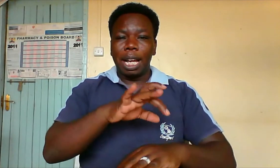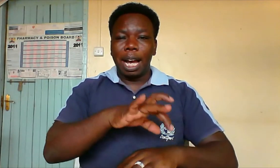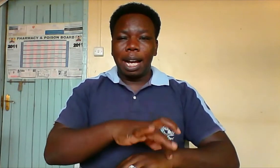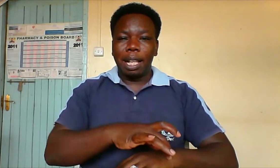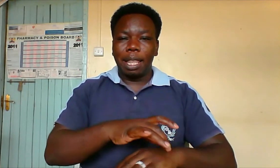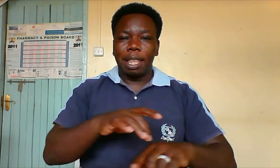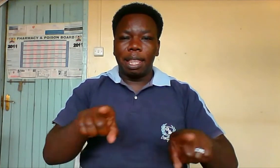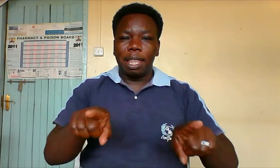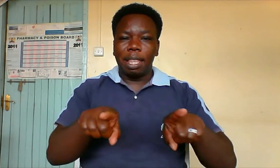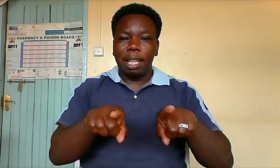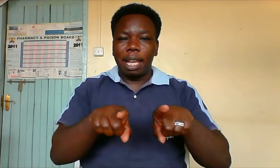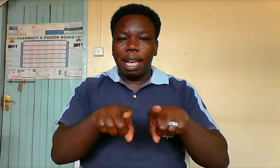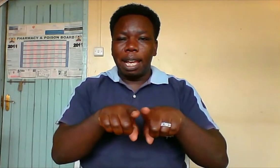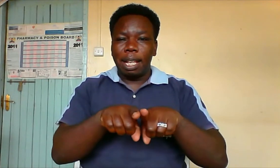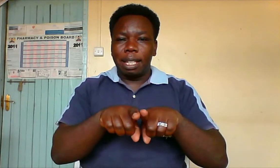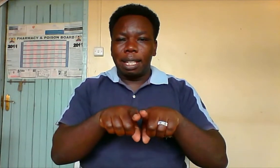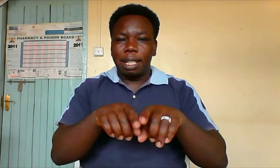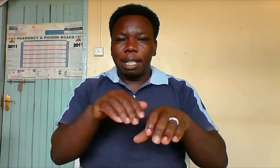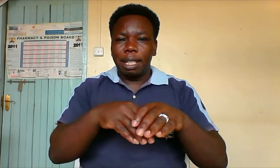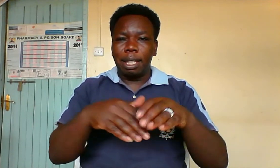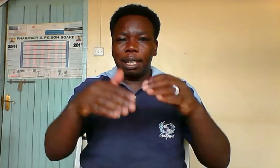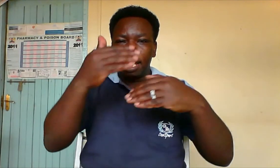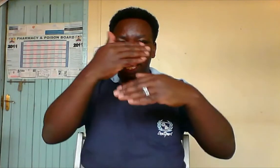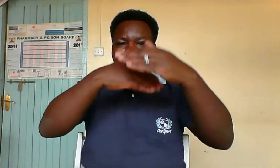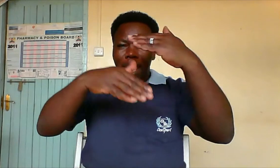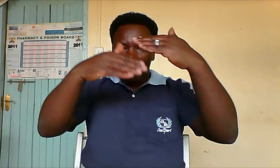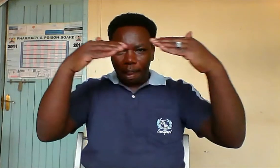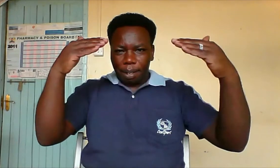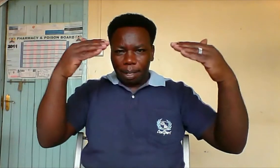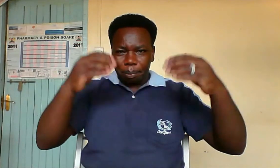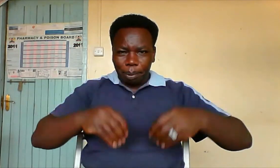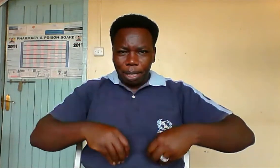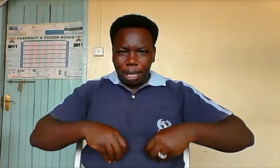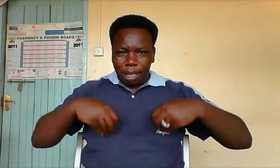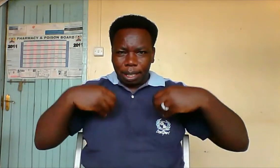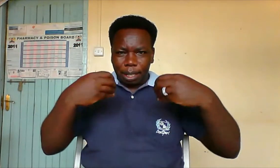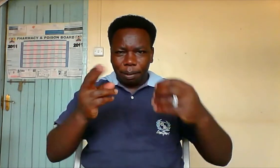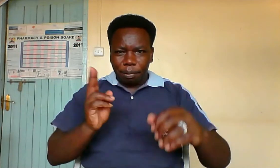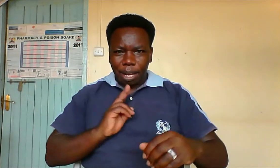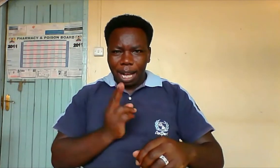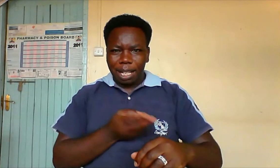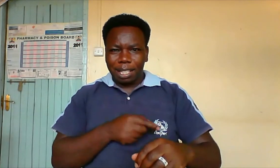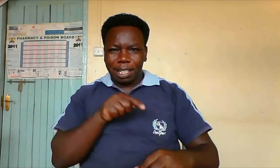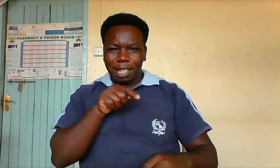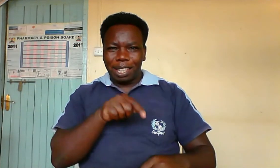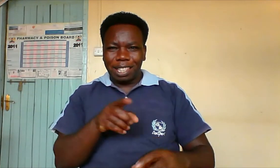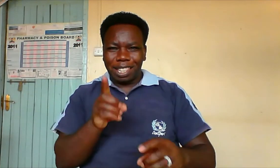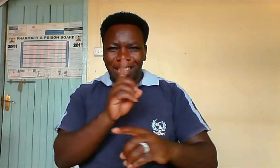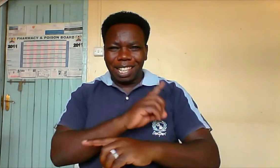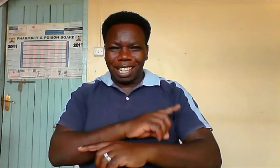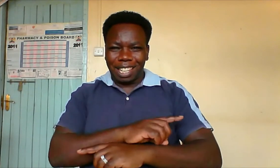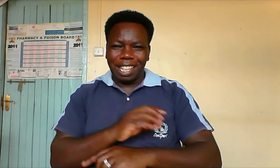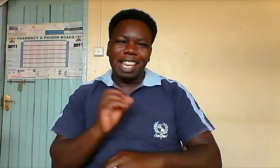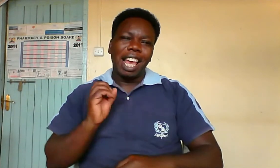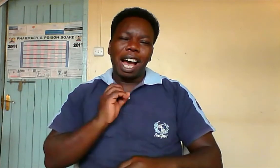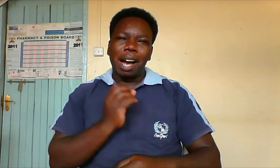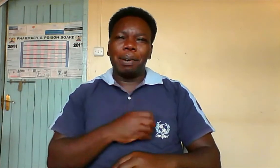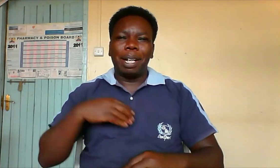earth as in heaven. Give us this day our